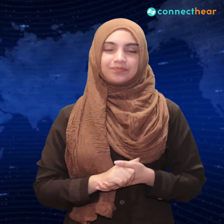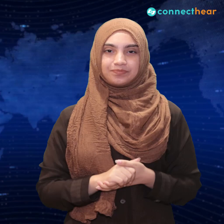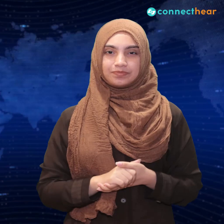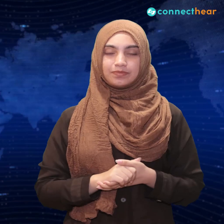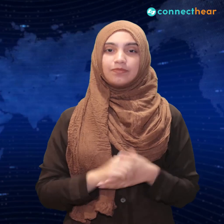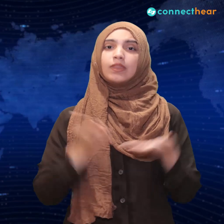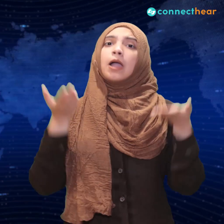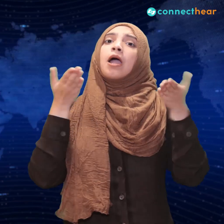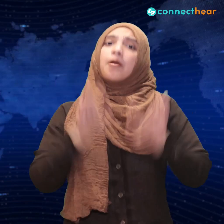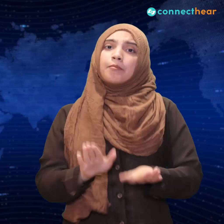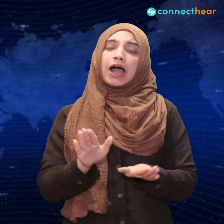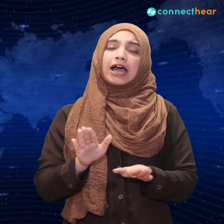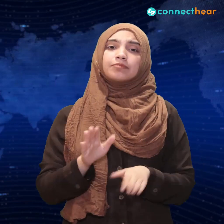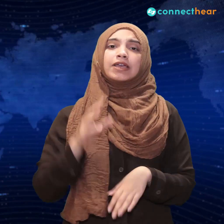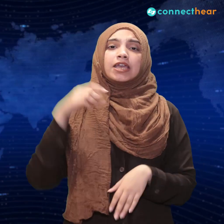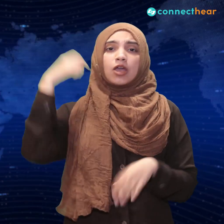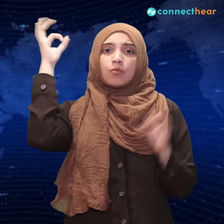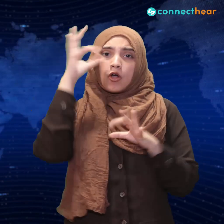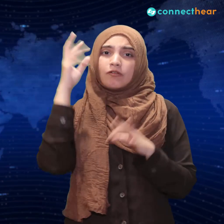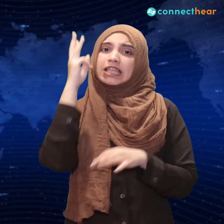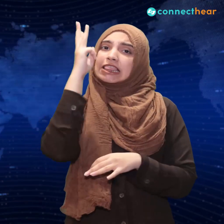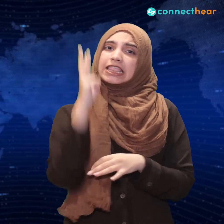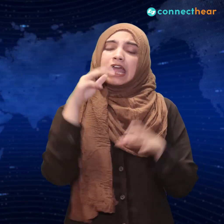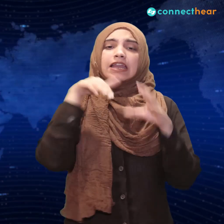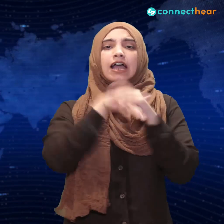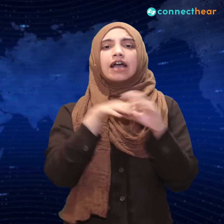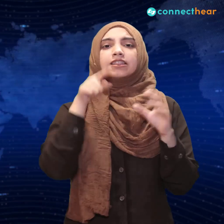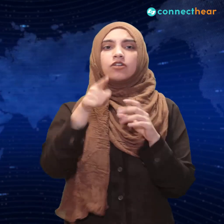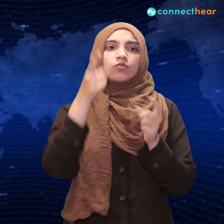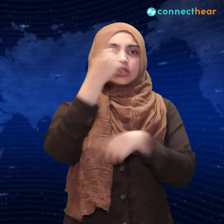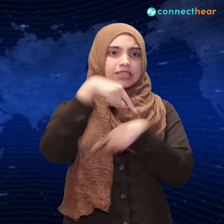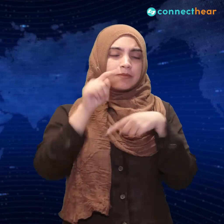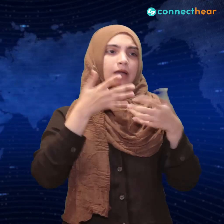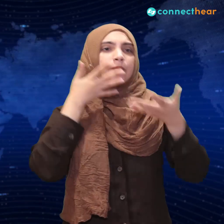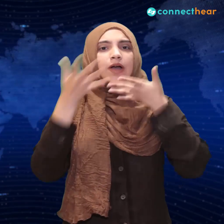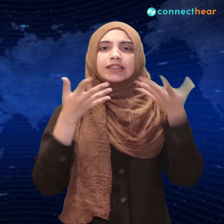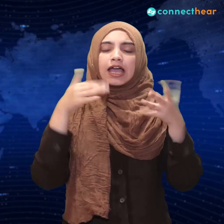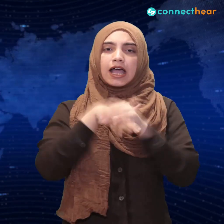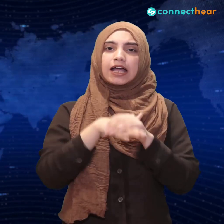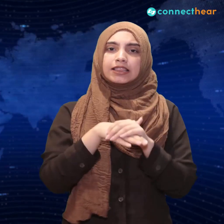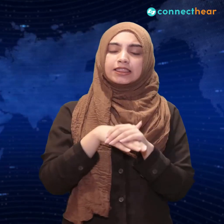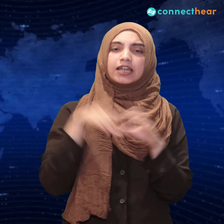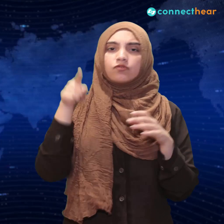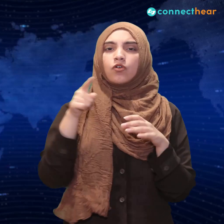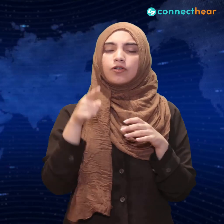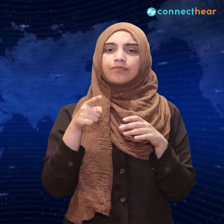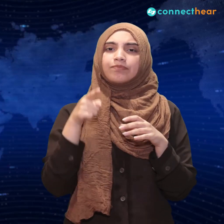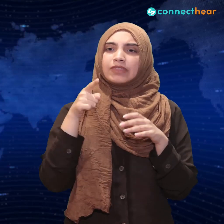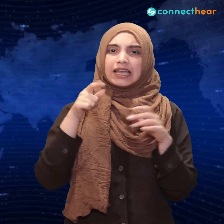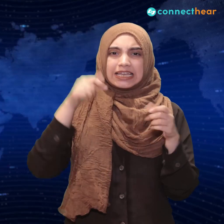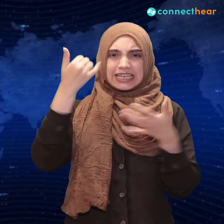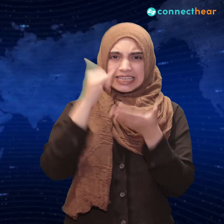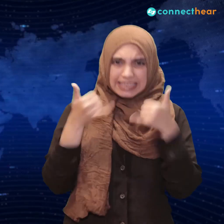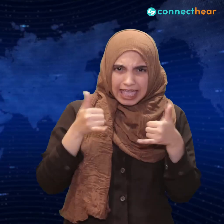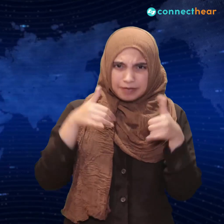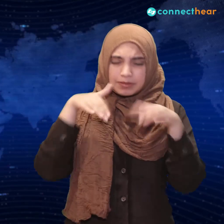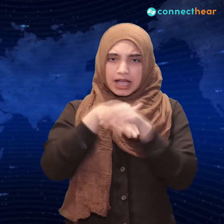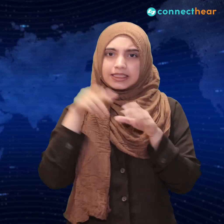Later on in episode 3, where the participants are introduced to the candy game, the protagonist's friend who knew about the game actually